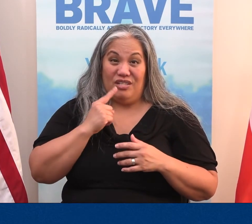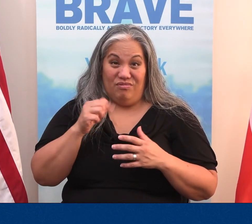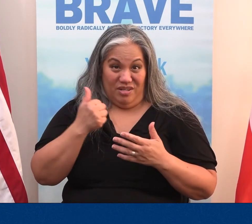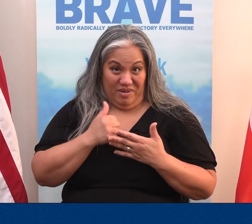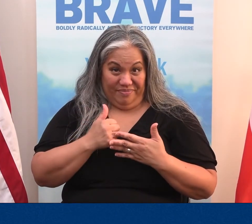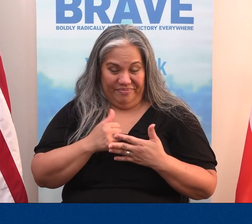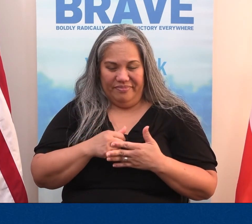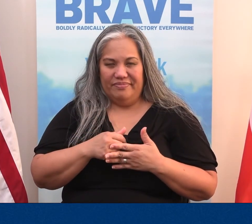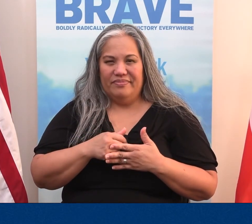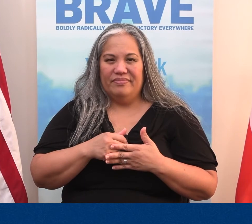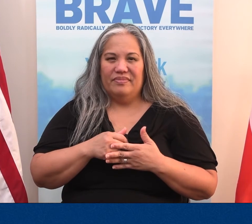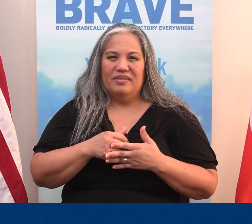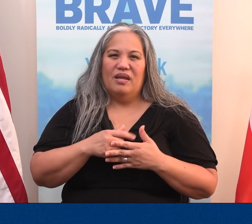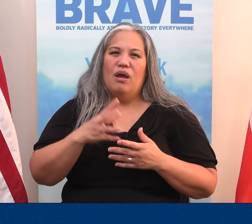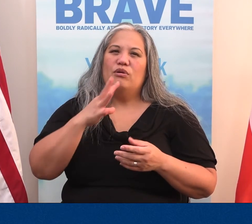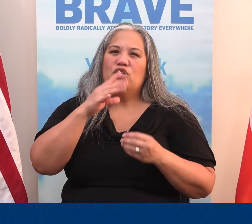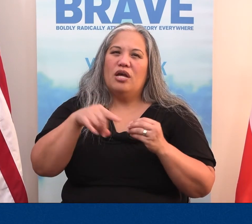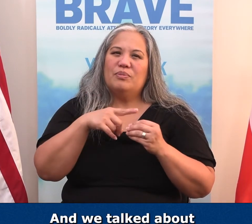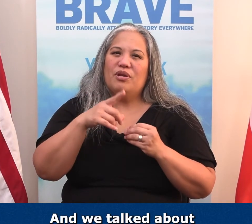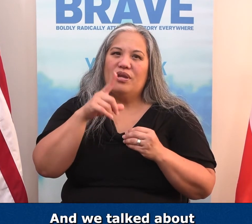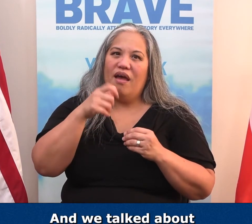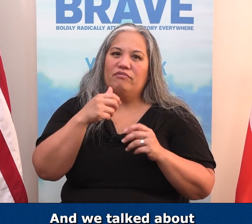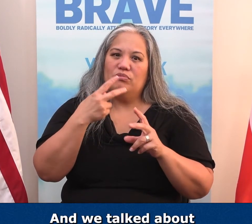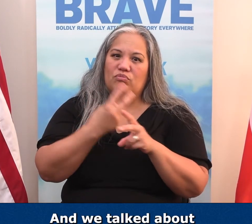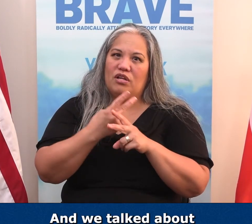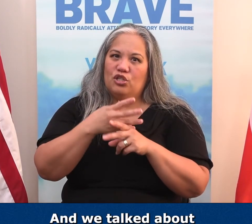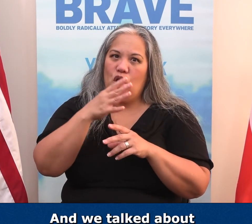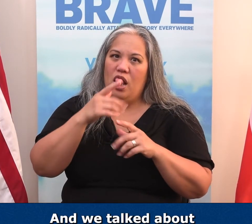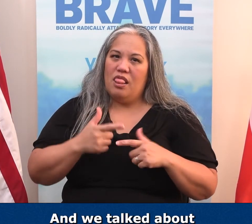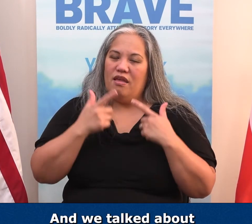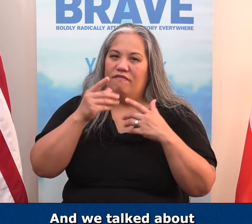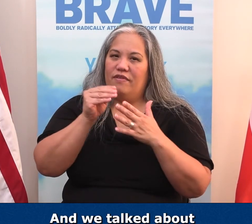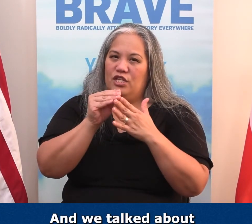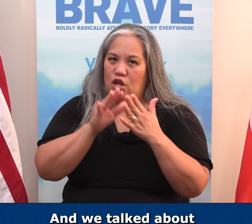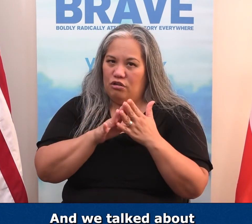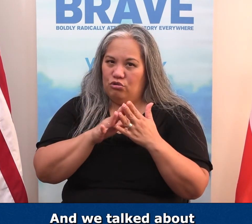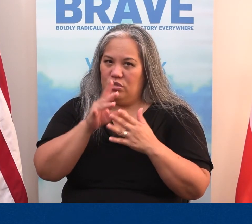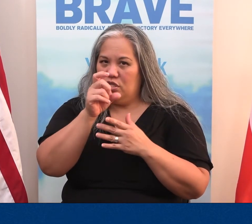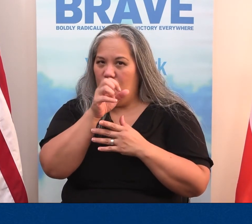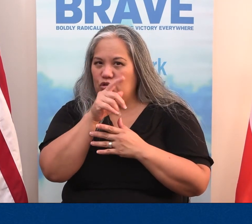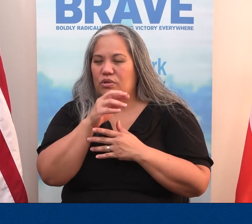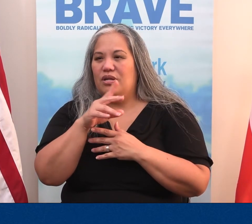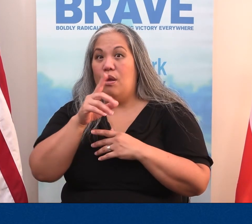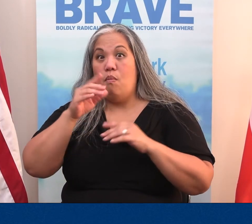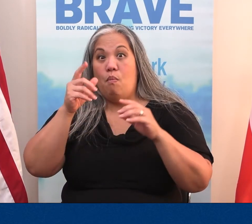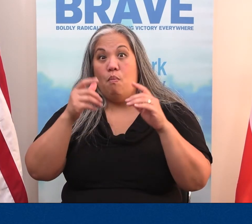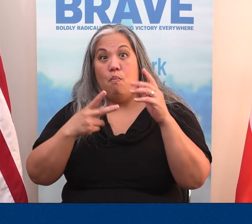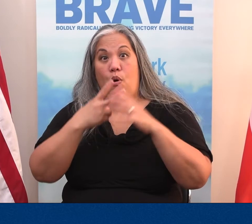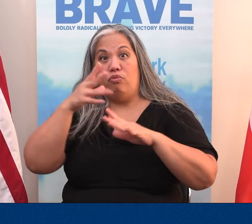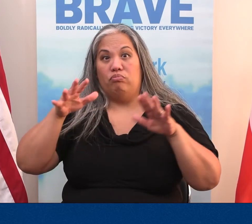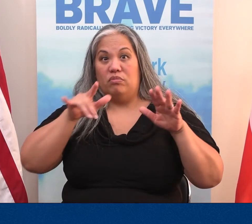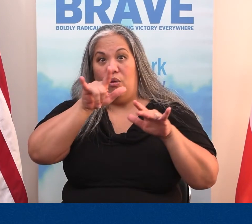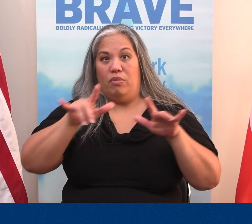That's pretty serious. Amen? And we talked about you've got to watch your life and doctrine. You need both wings of the airplane, right?